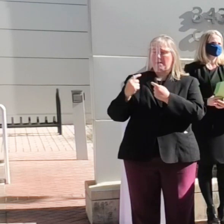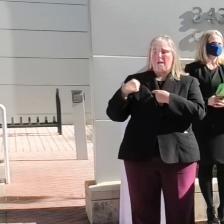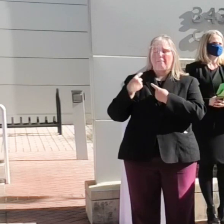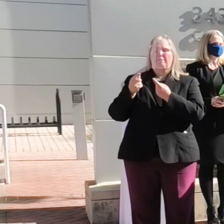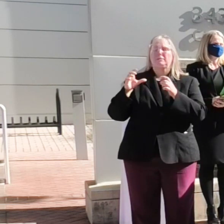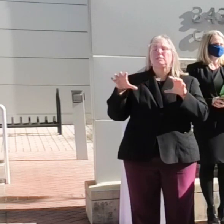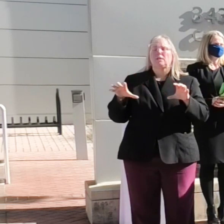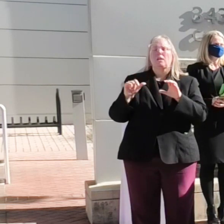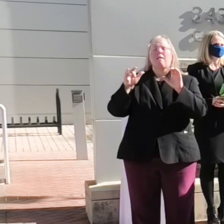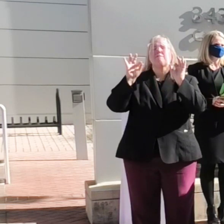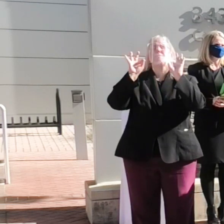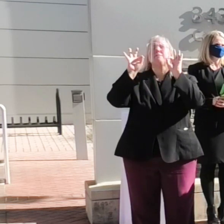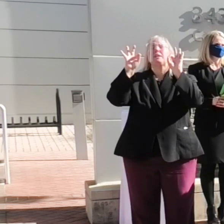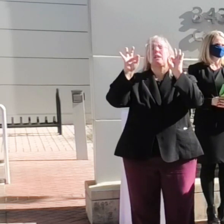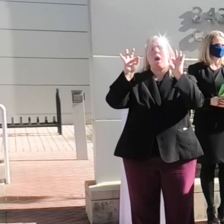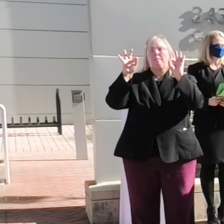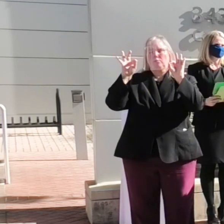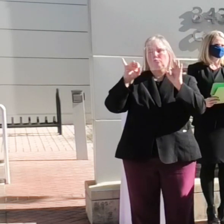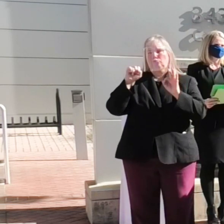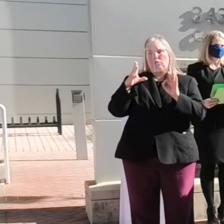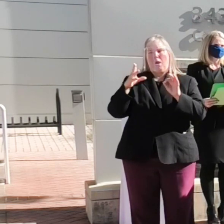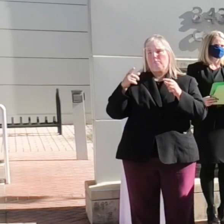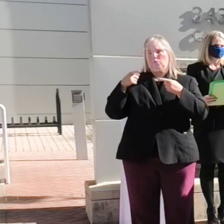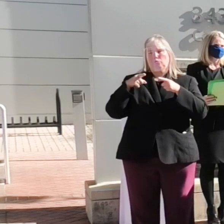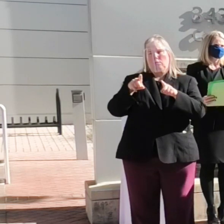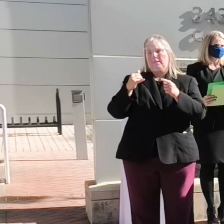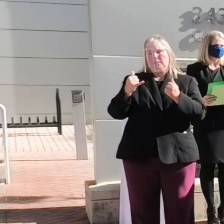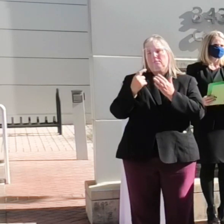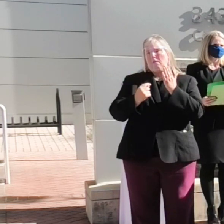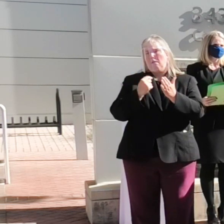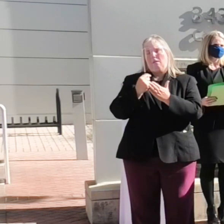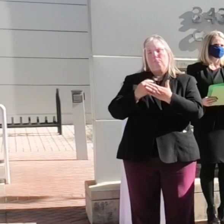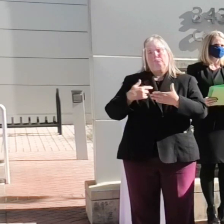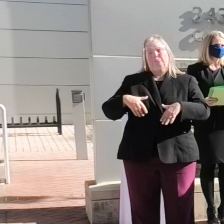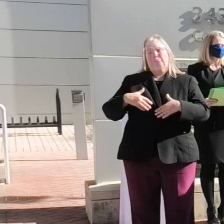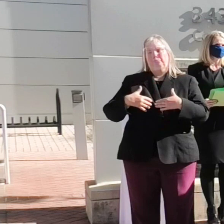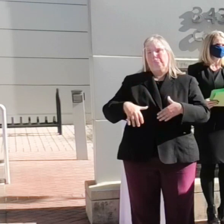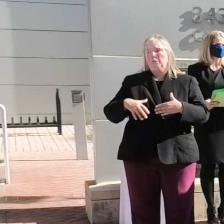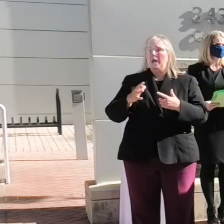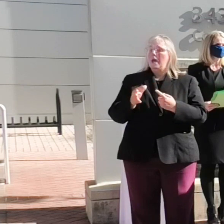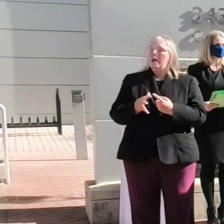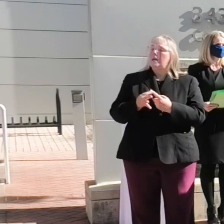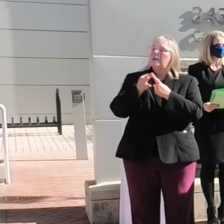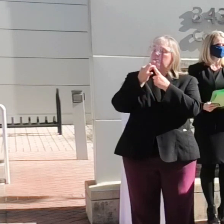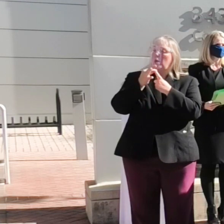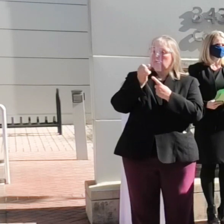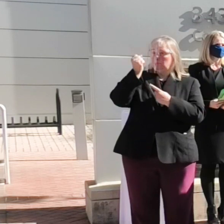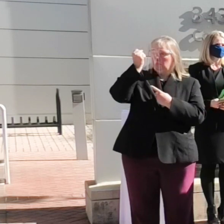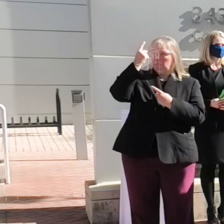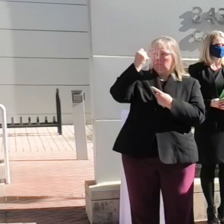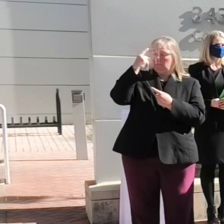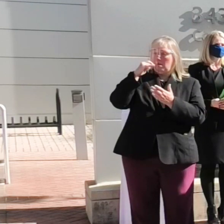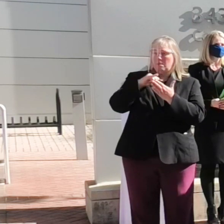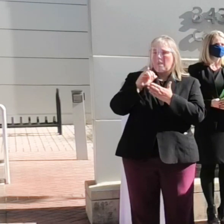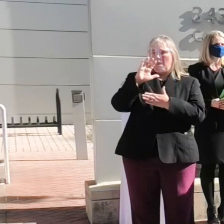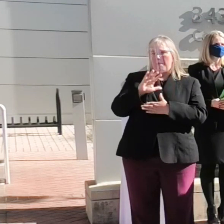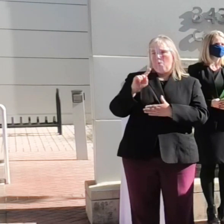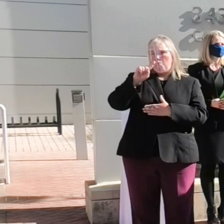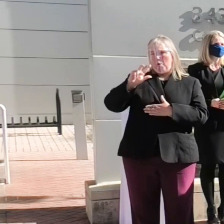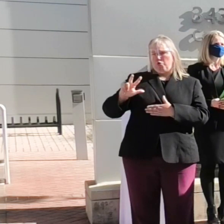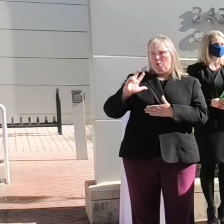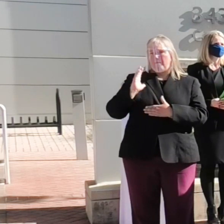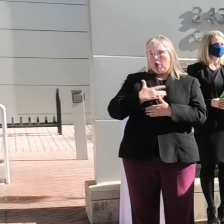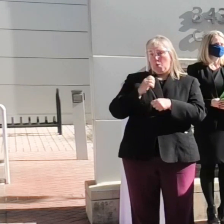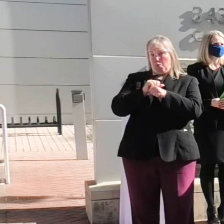phenomenal job during this time, especially given that about a third of our